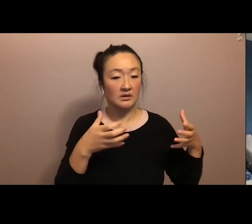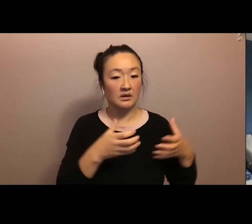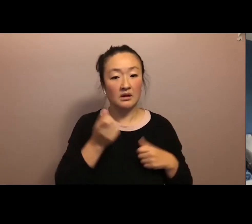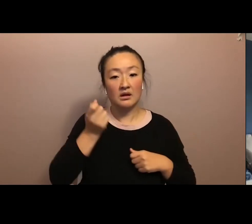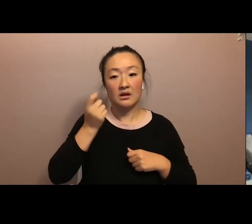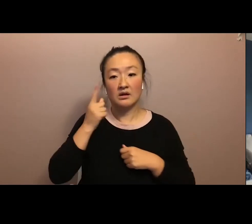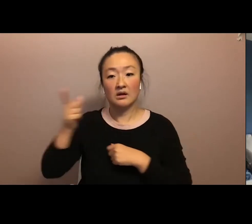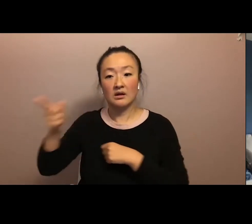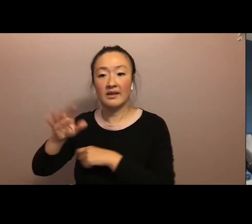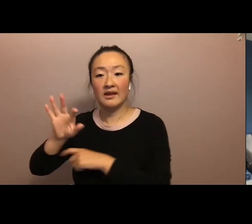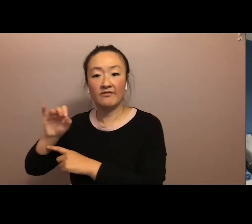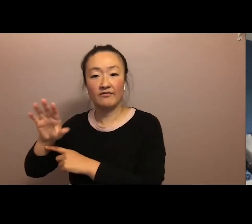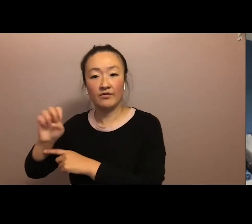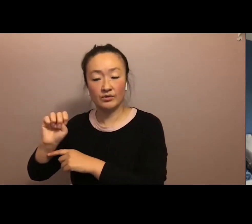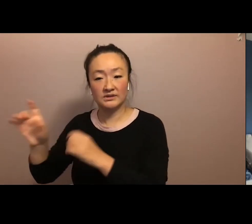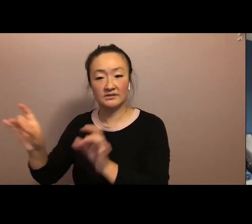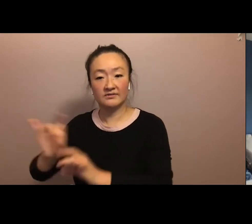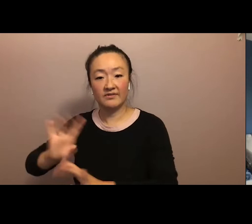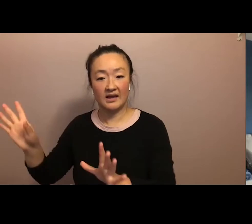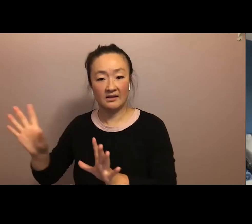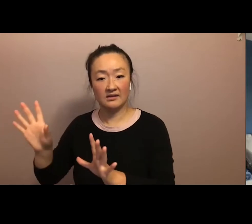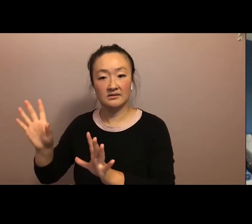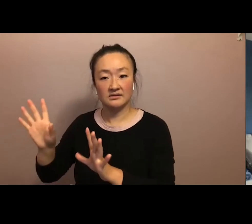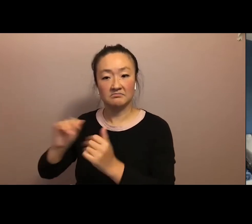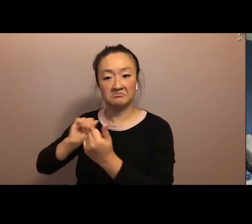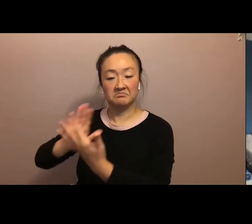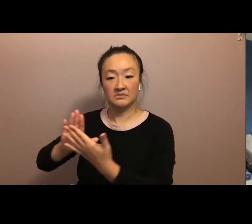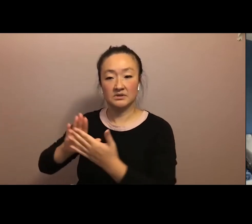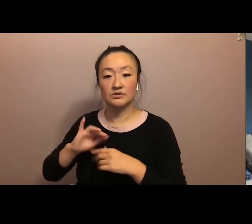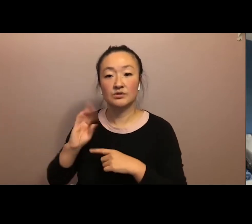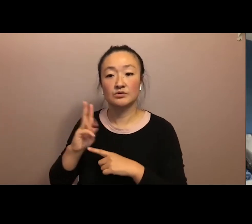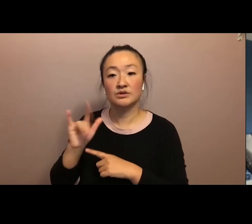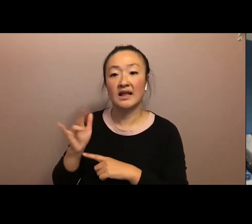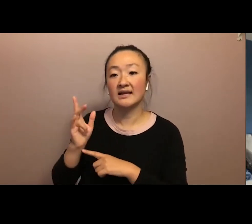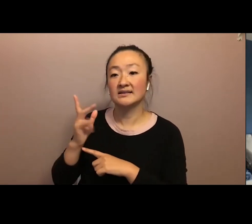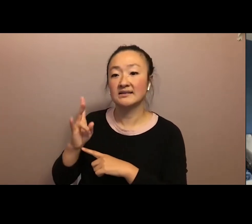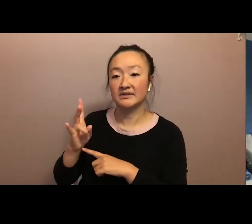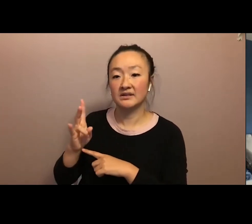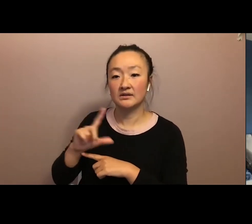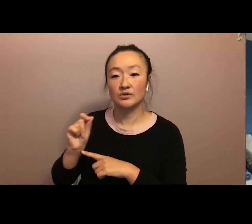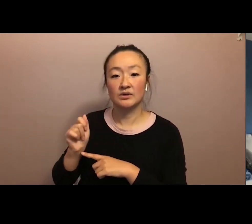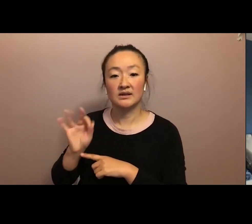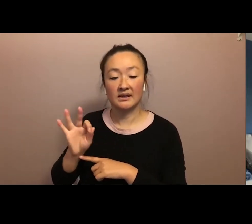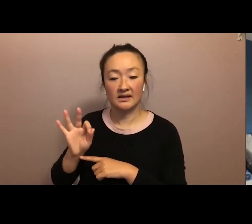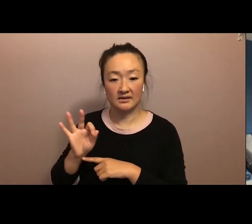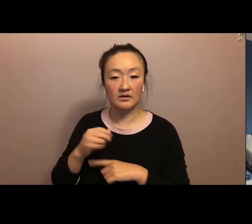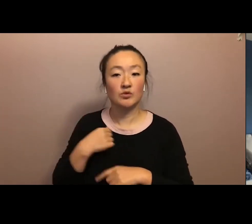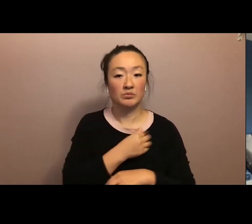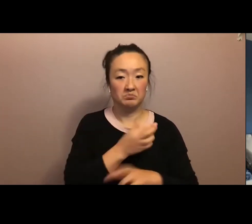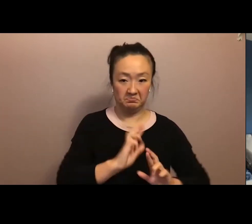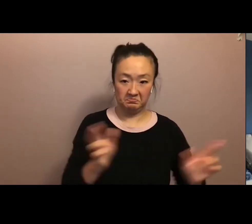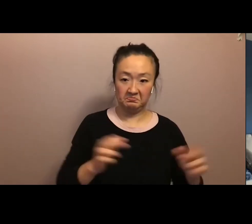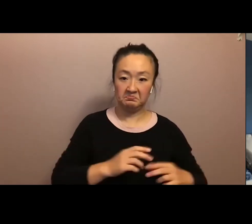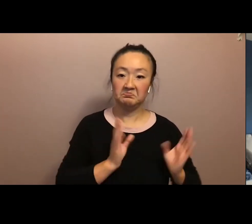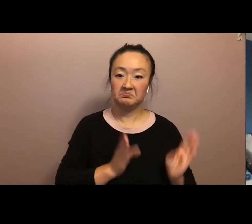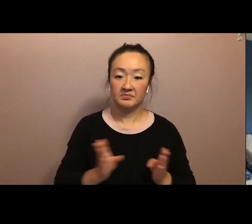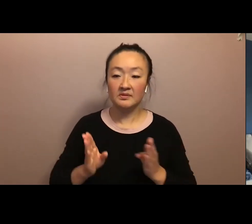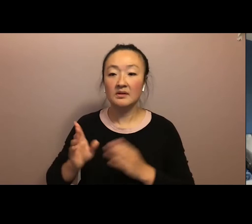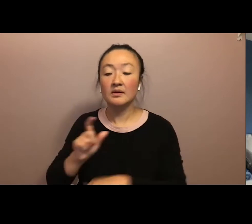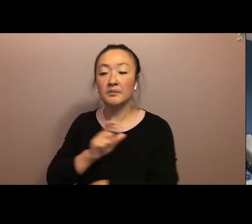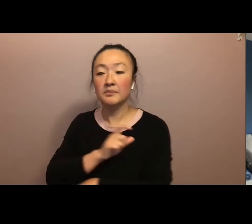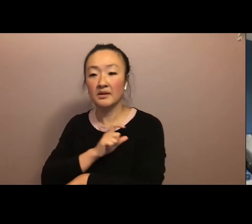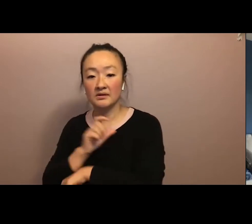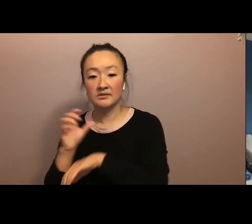and violence to offer us. When July 17, 2019 arrived, our lahui was prepared. As police took our